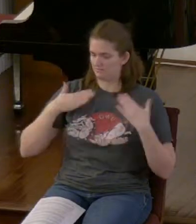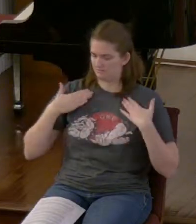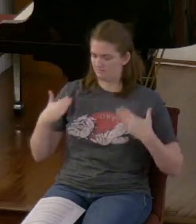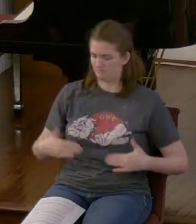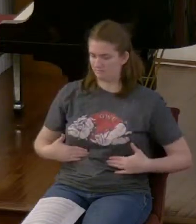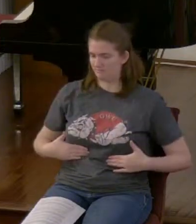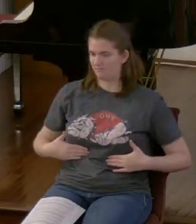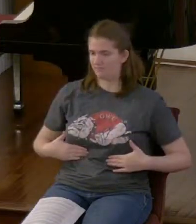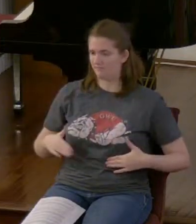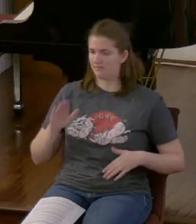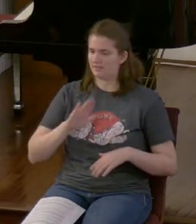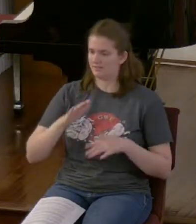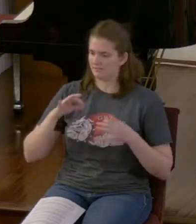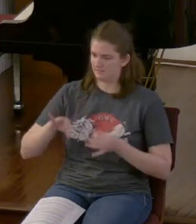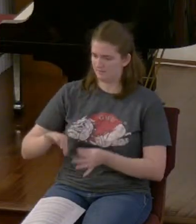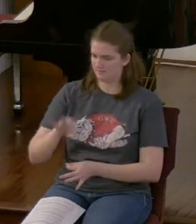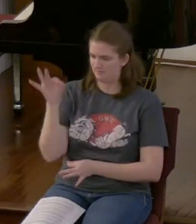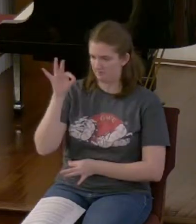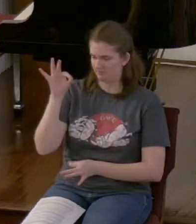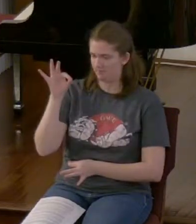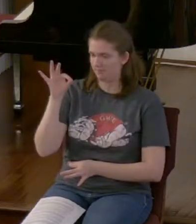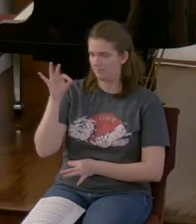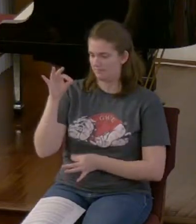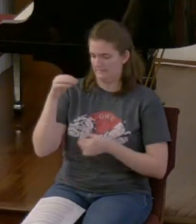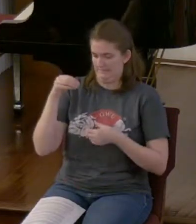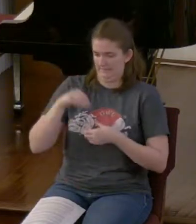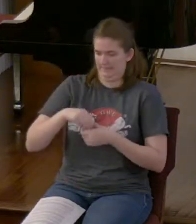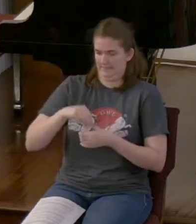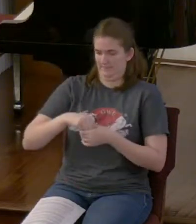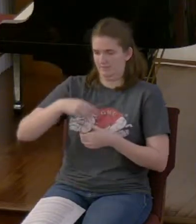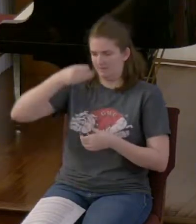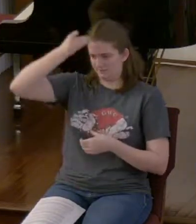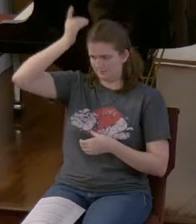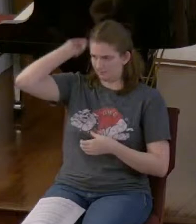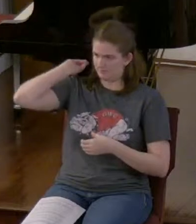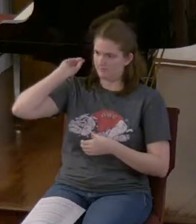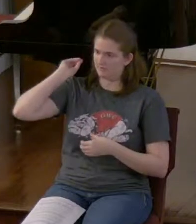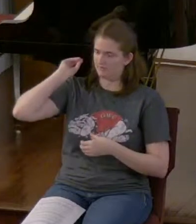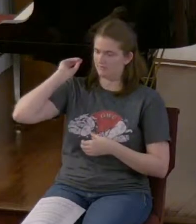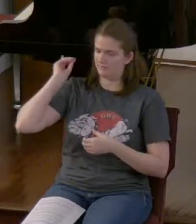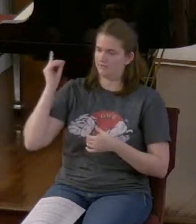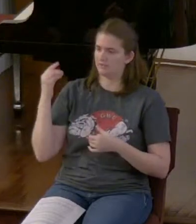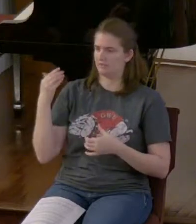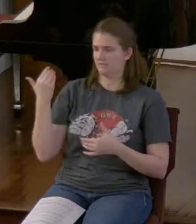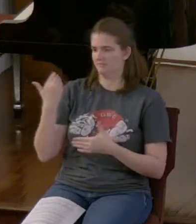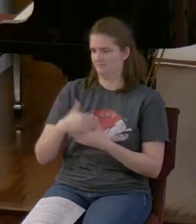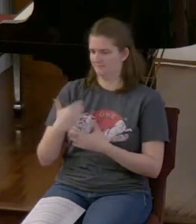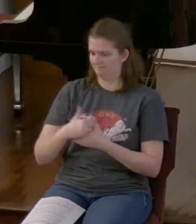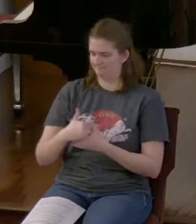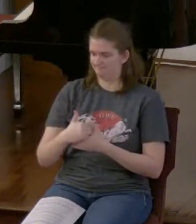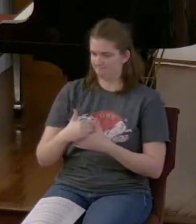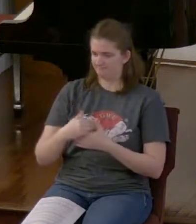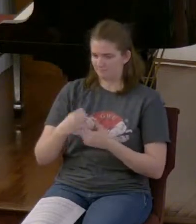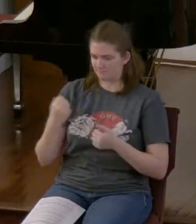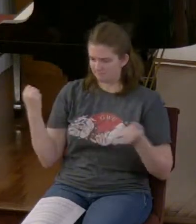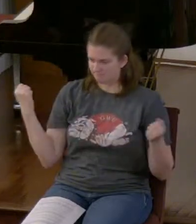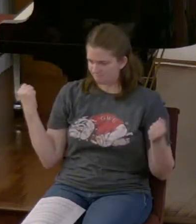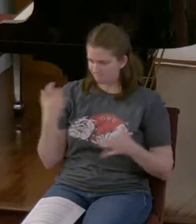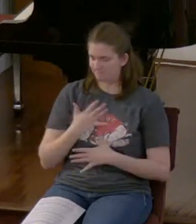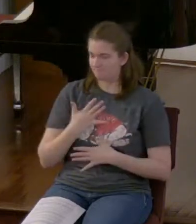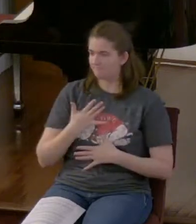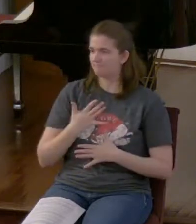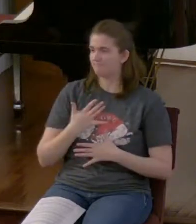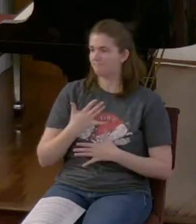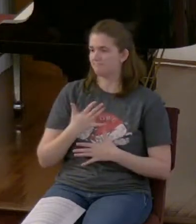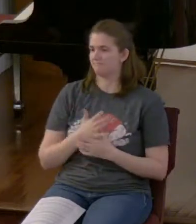his spirit within him was distressed. And this is actually one of